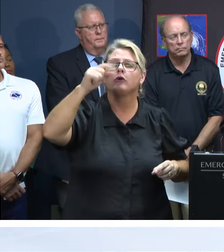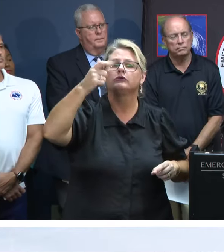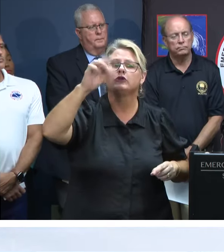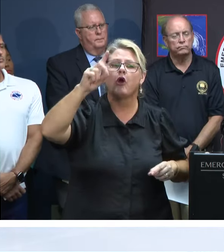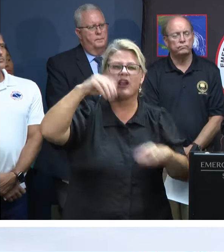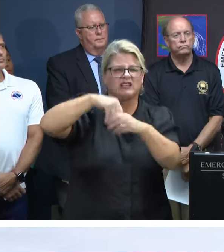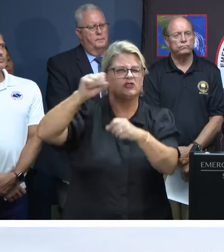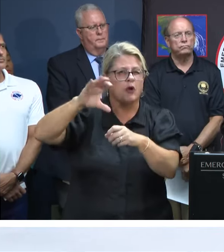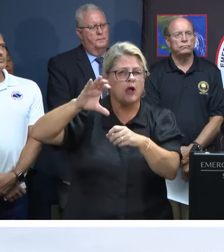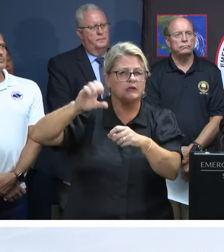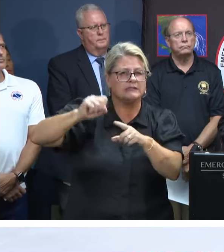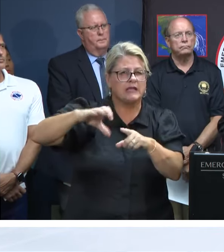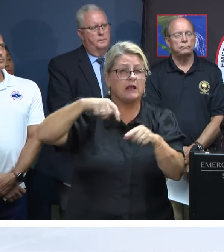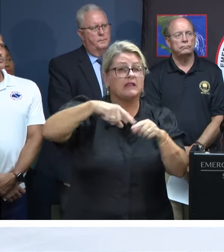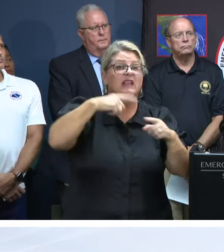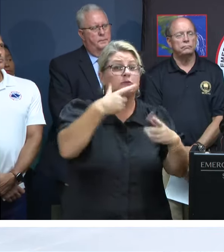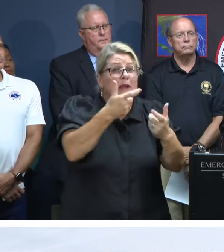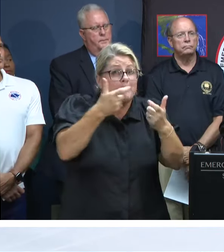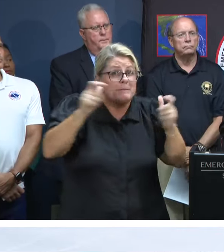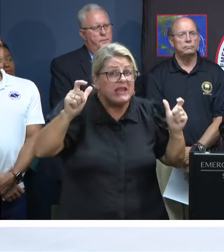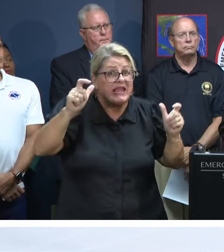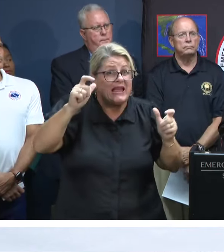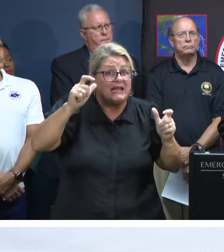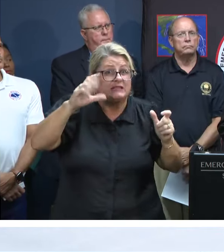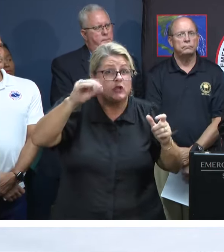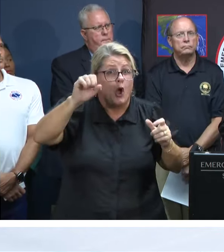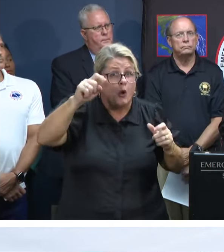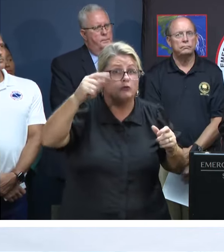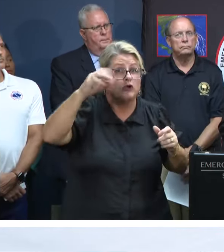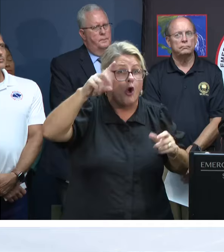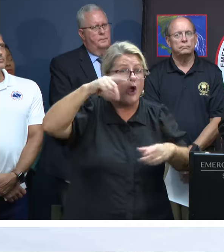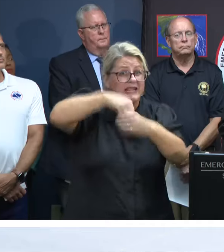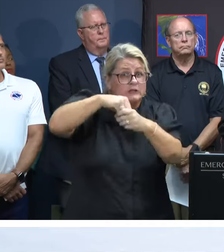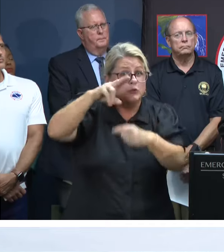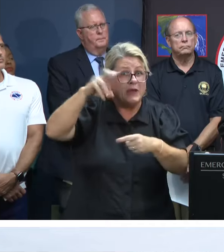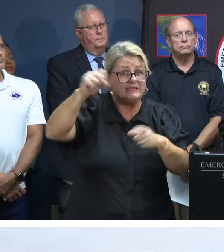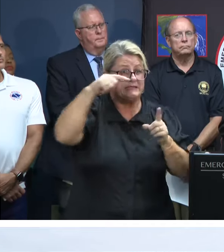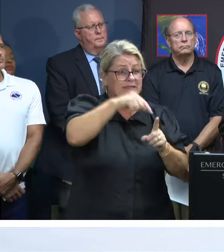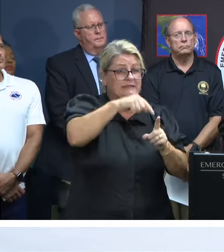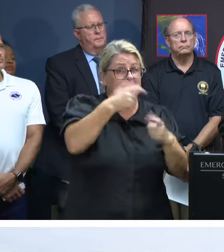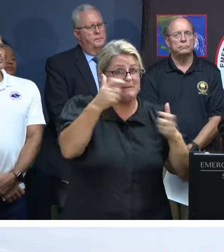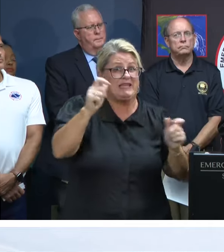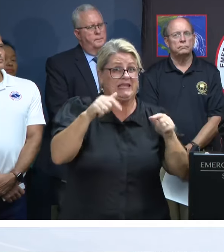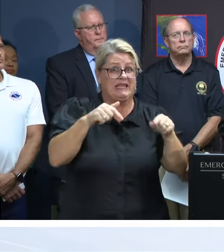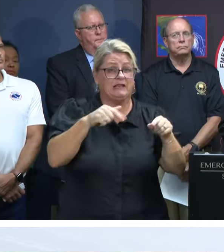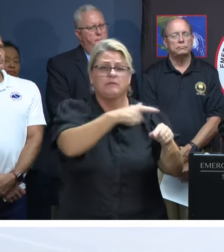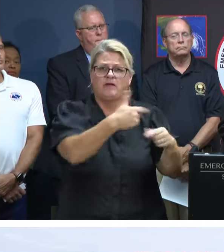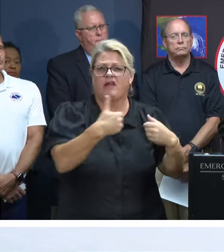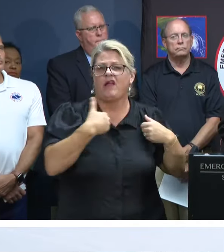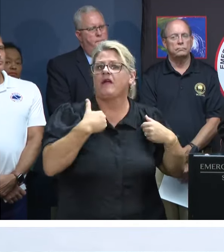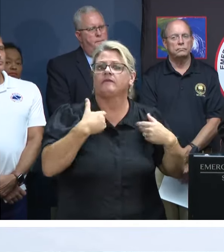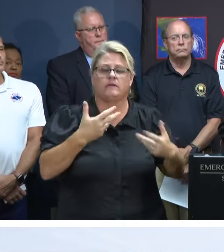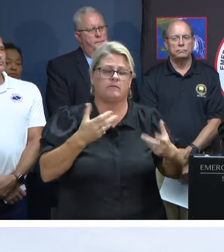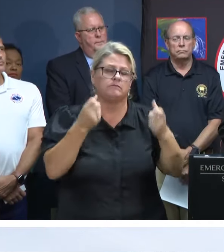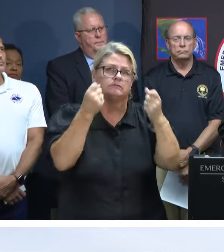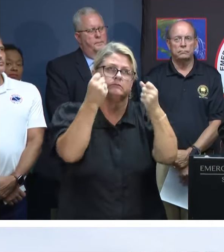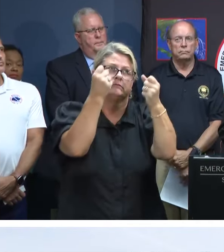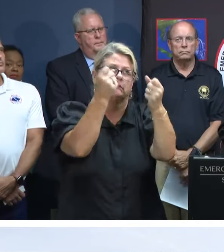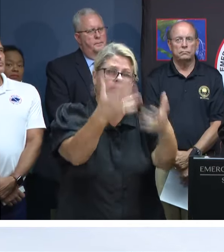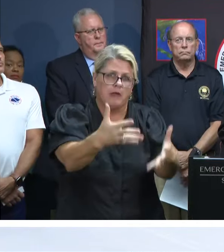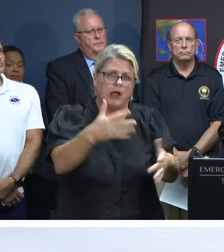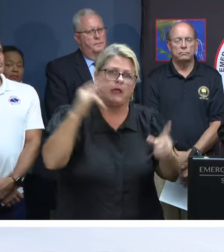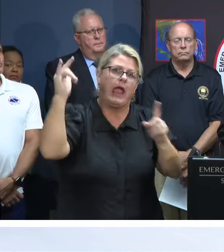Charleston. By the way, that is the biggest facility of the Coast Guard in the United States. And they have a lot of capacity with swift boats and